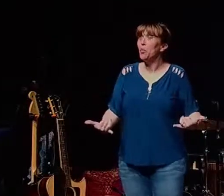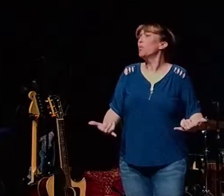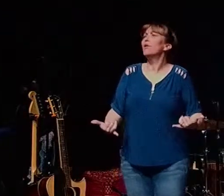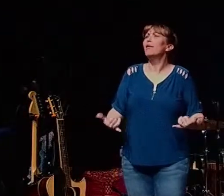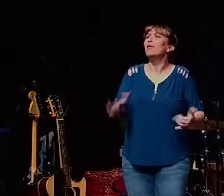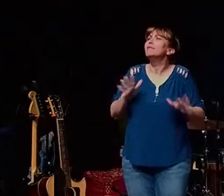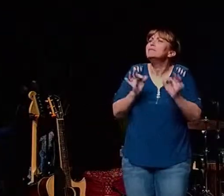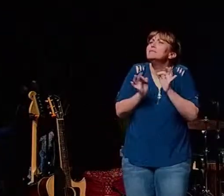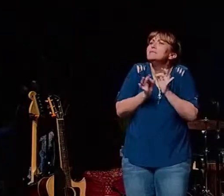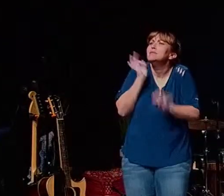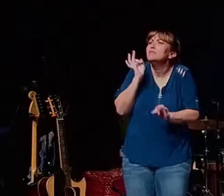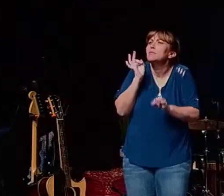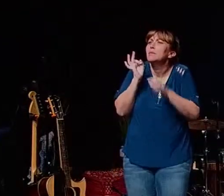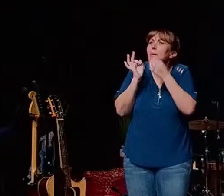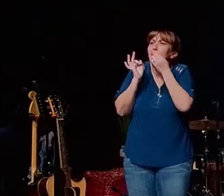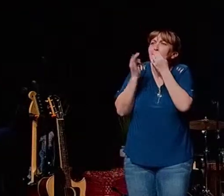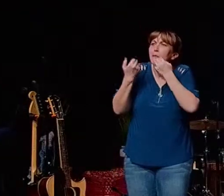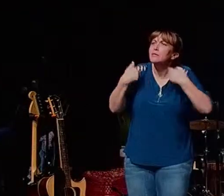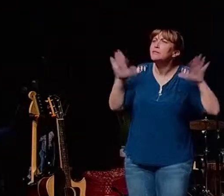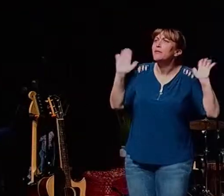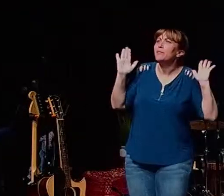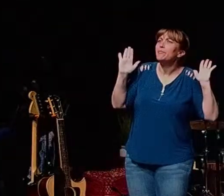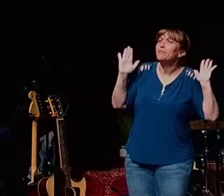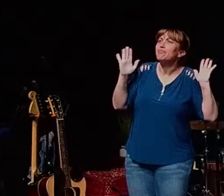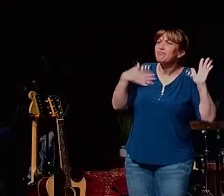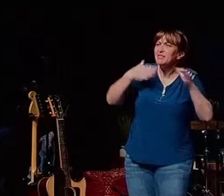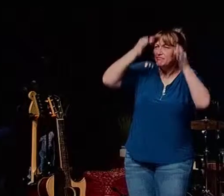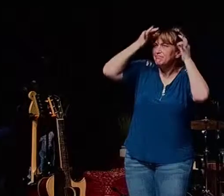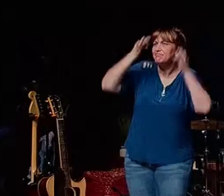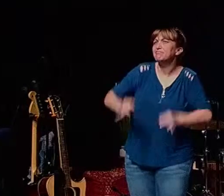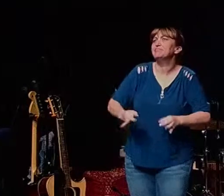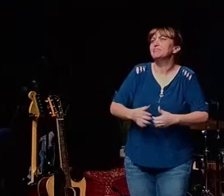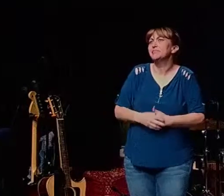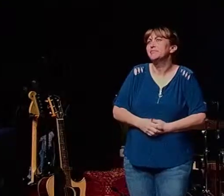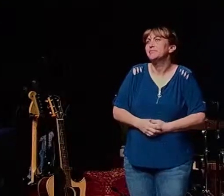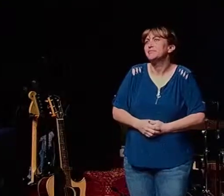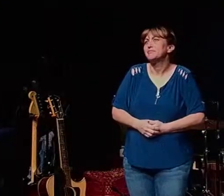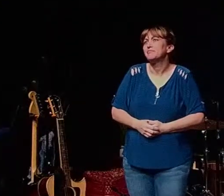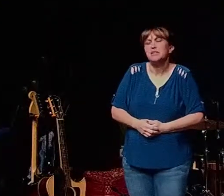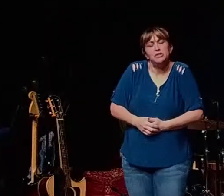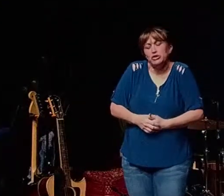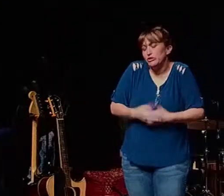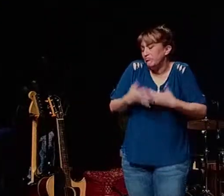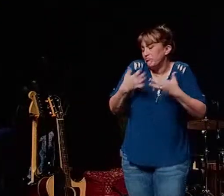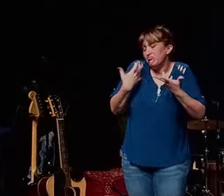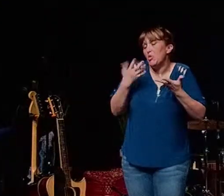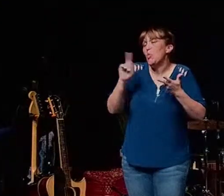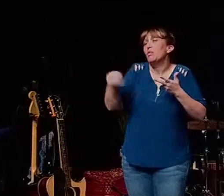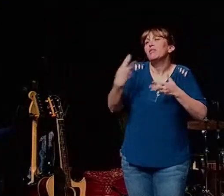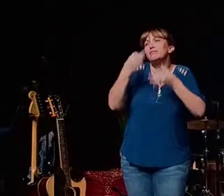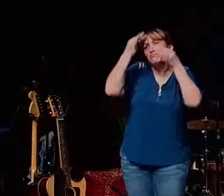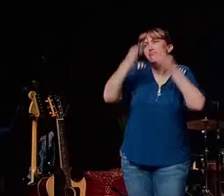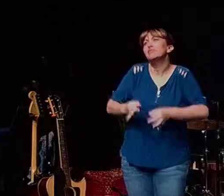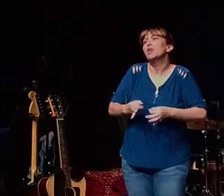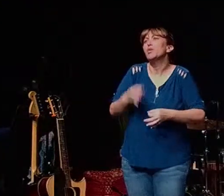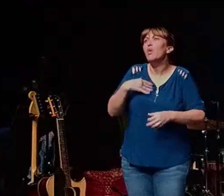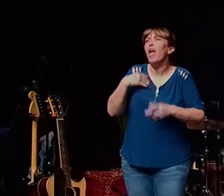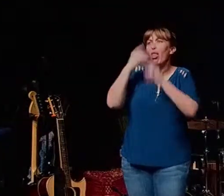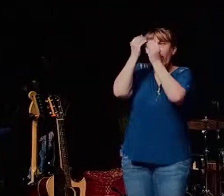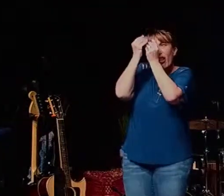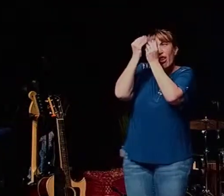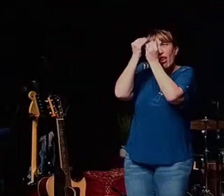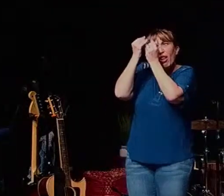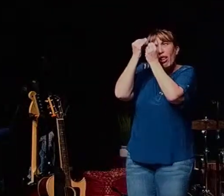is how simple it is to turn yourself in it's a decision it is a decision and you can totally overthink it